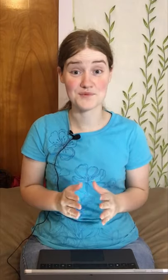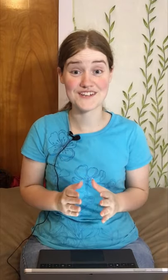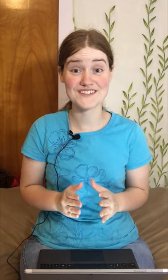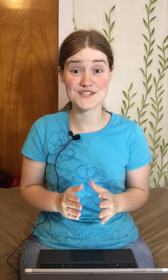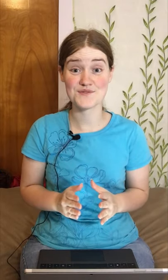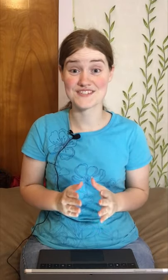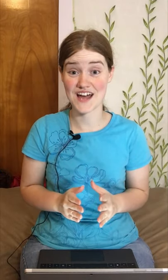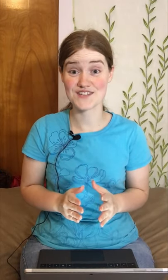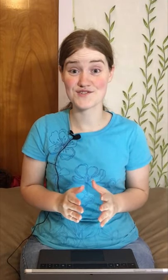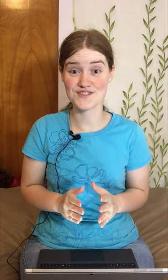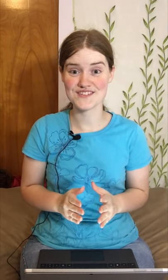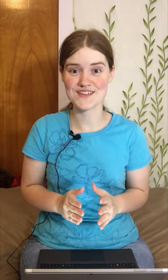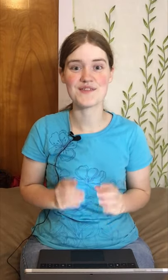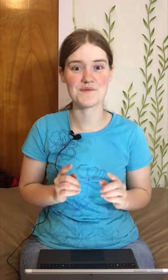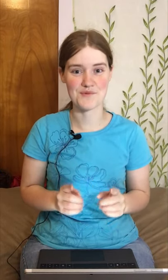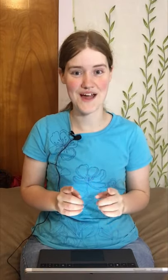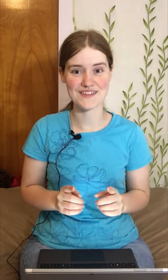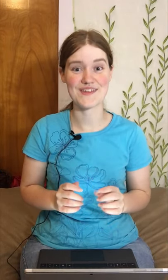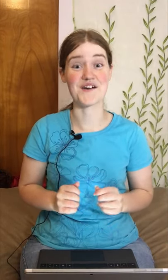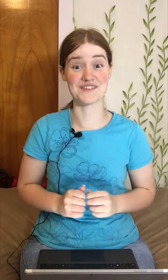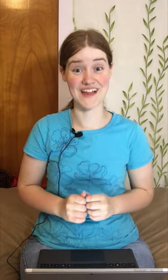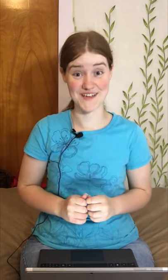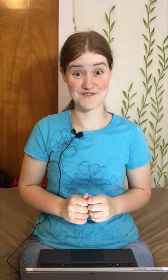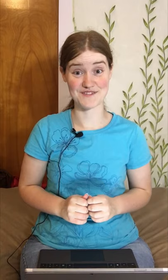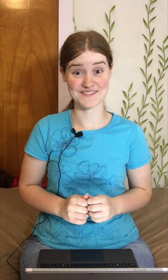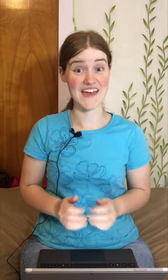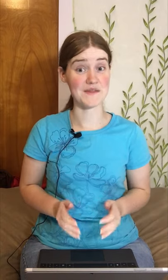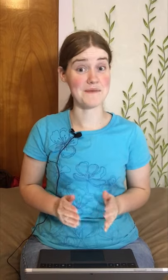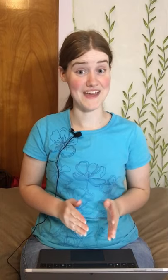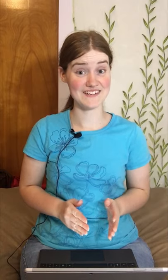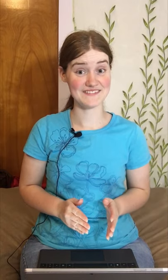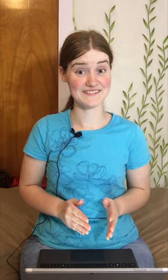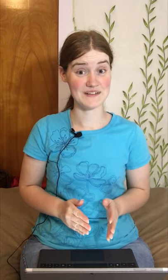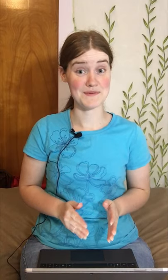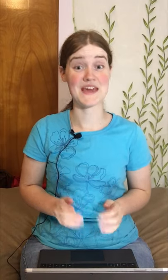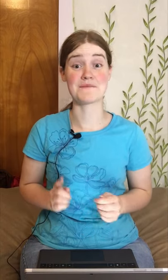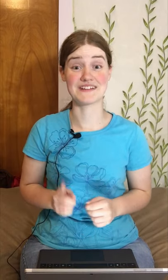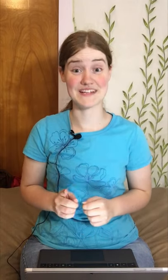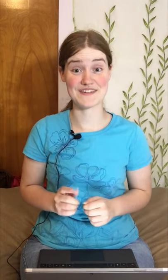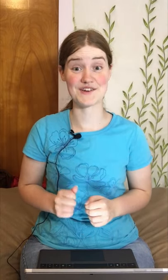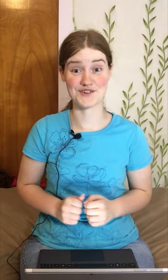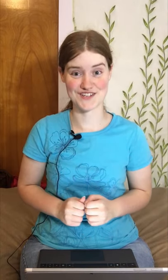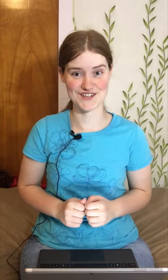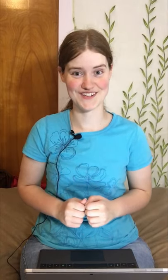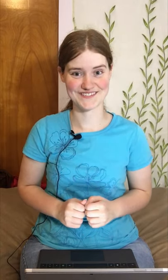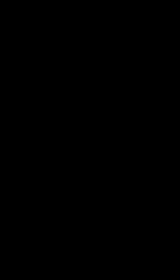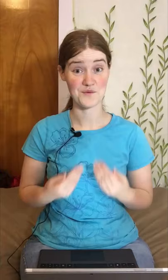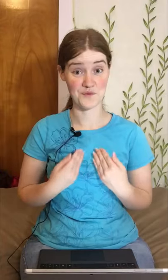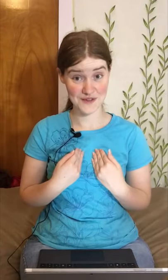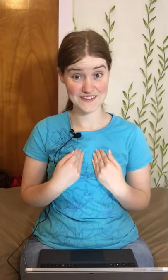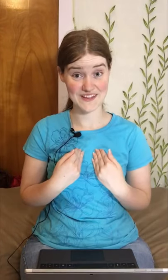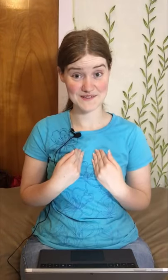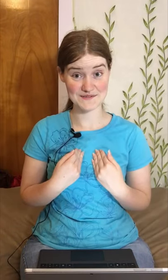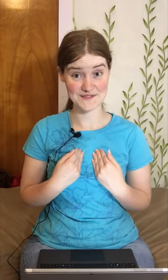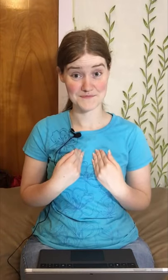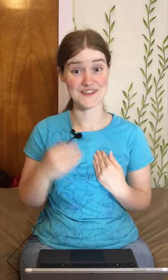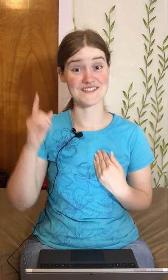breathed into his nostrils the breath of life. And the man became a living creature. We live because